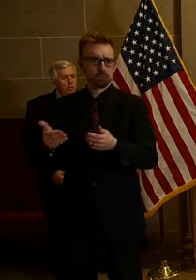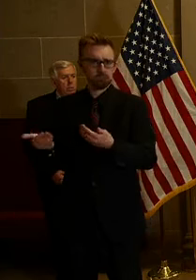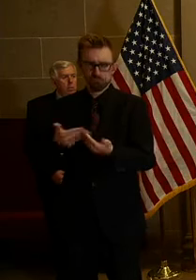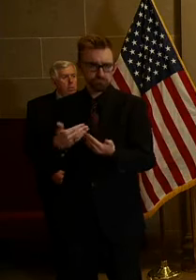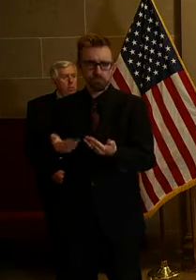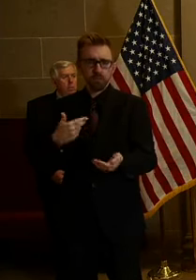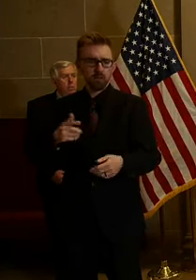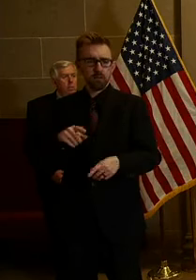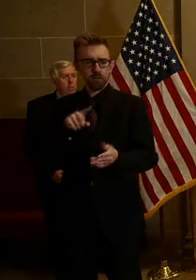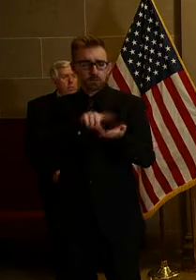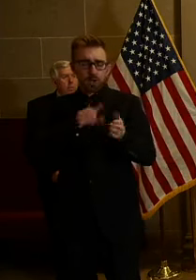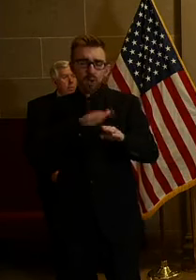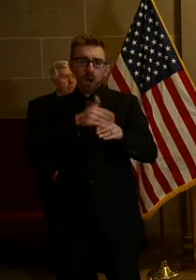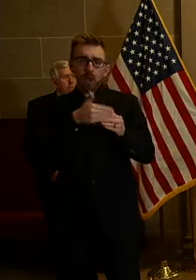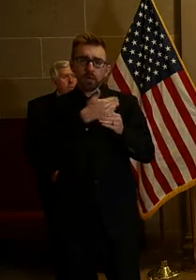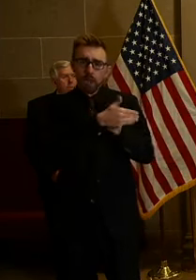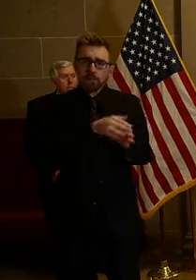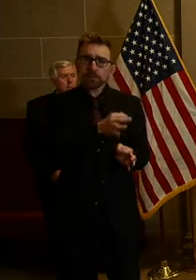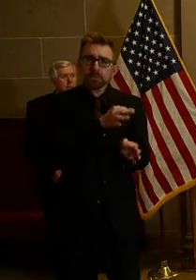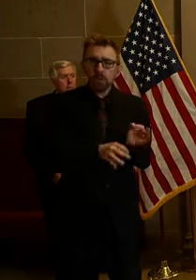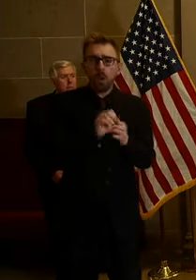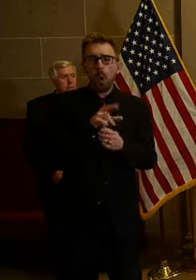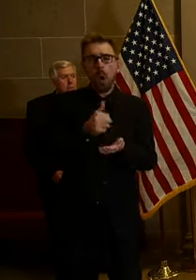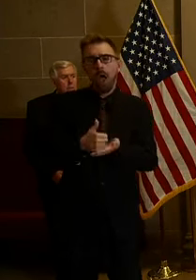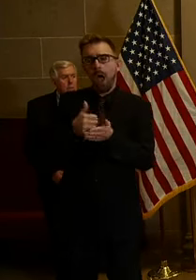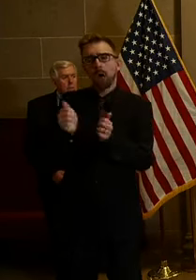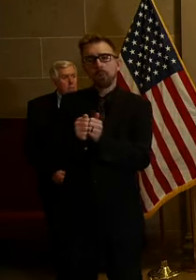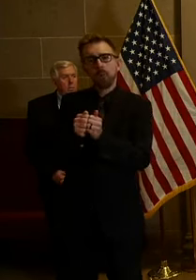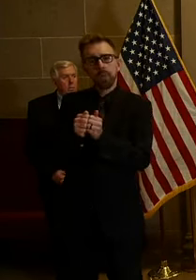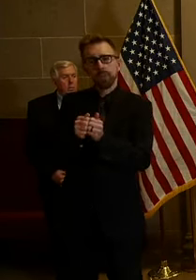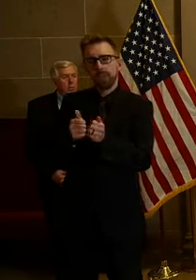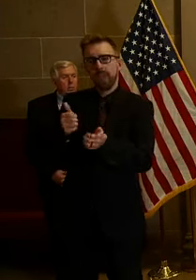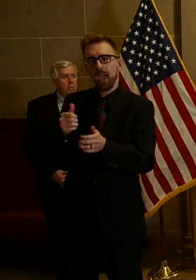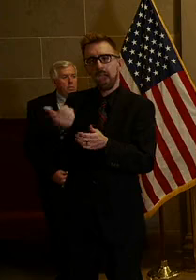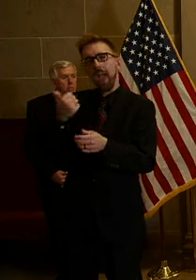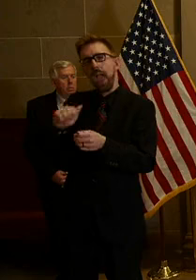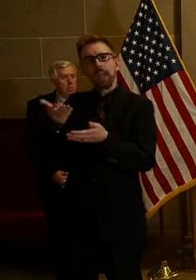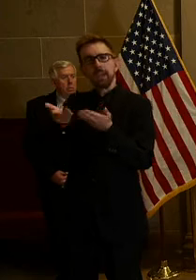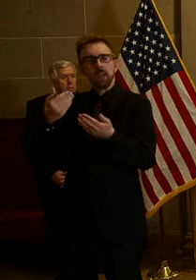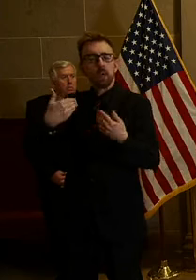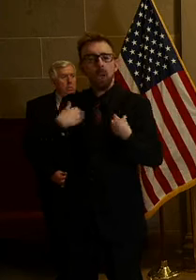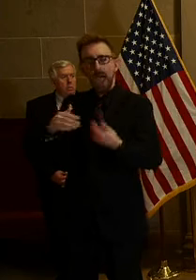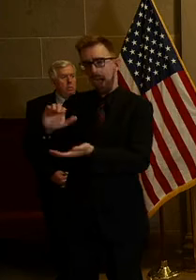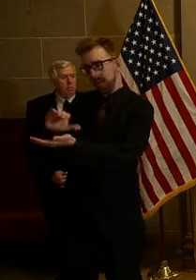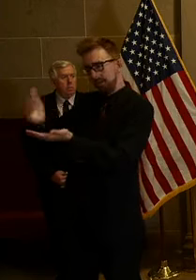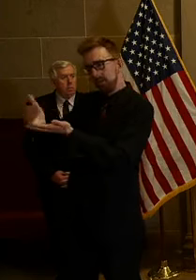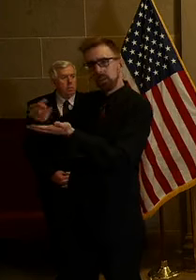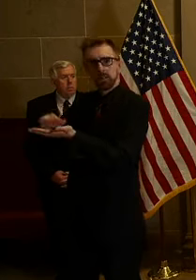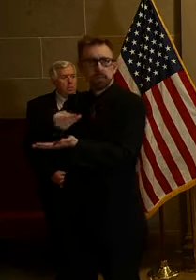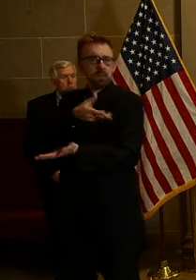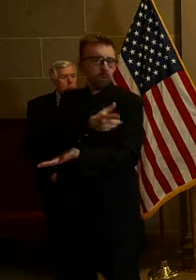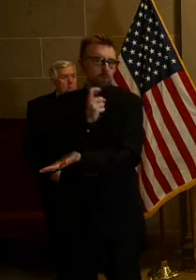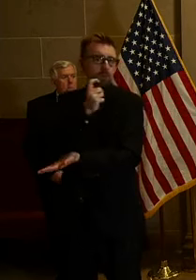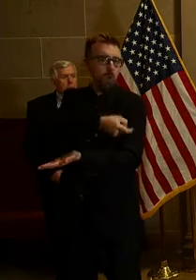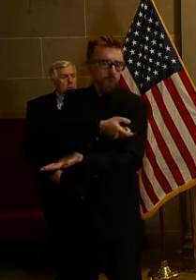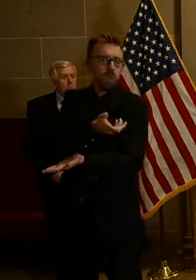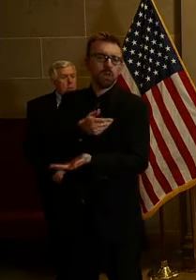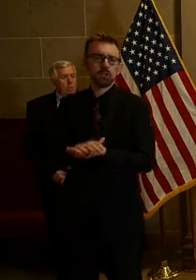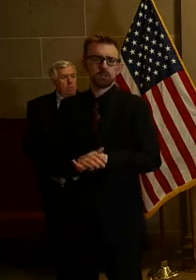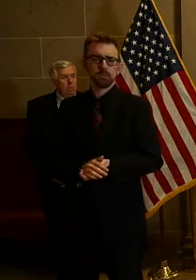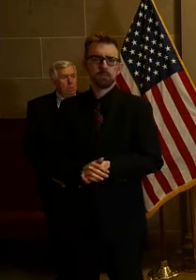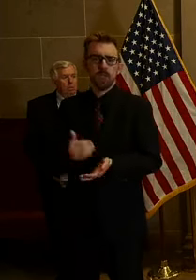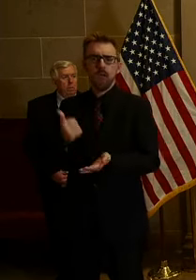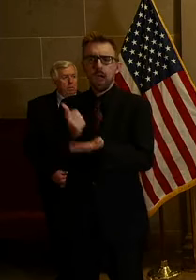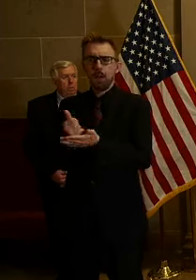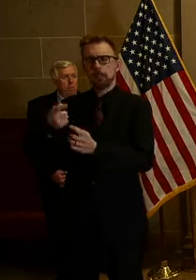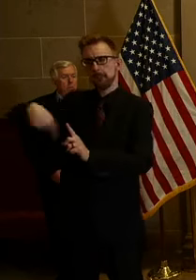that's checking on your neighbors or assisting with extra supplies that you may have. We ask that you help your partners